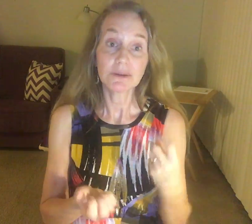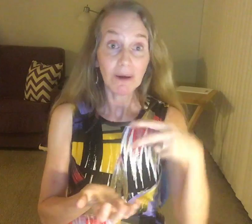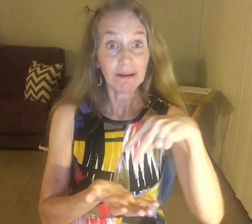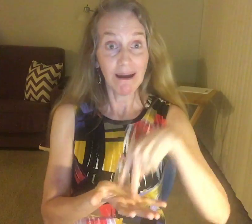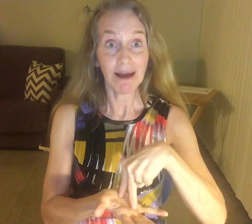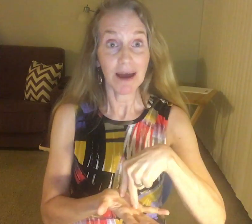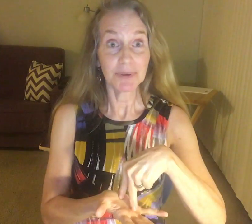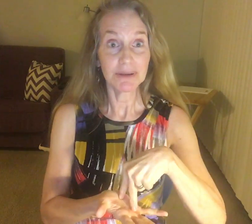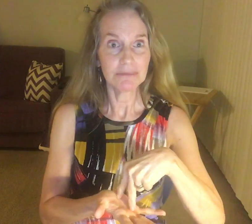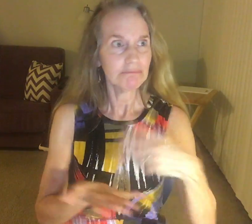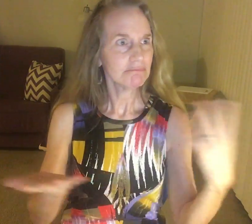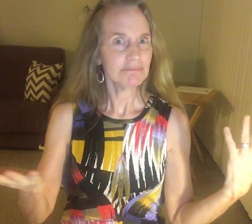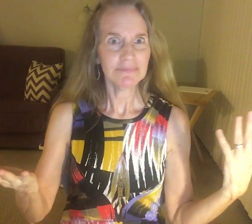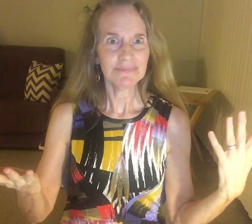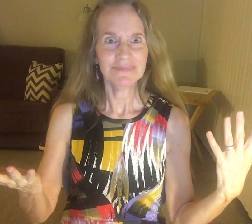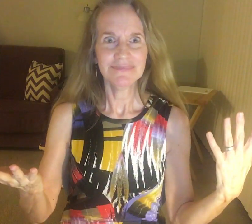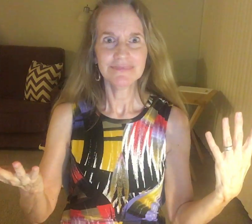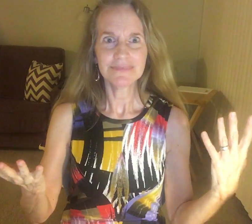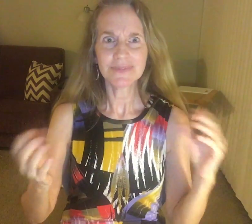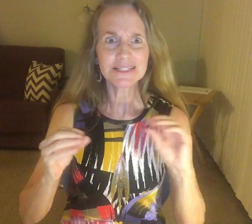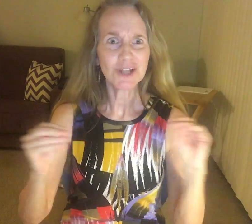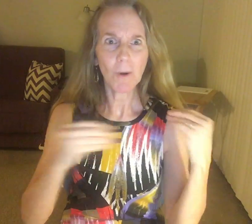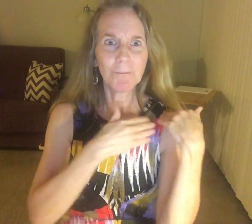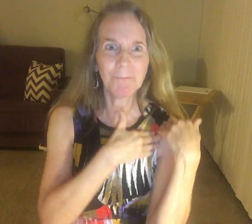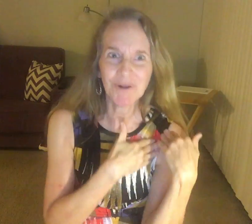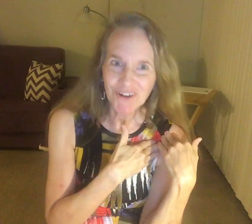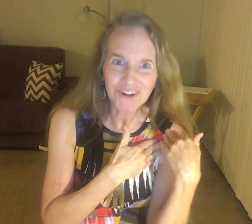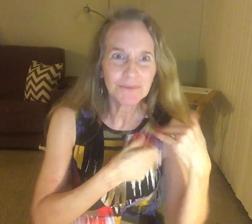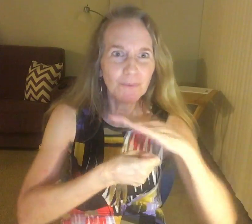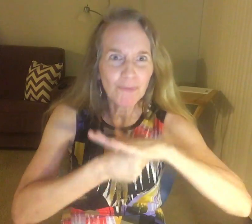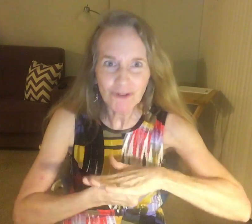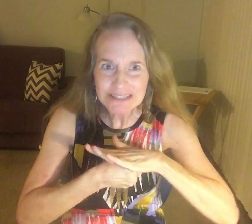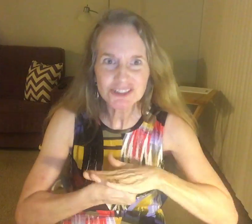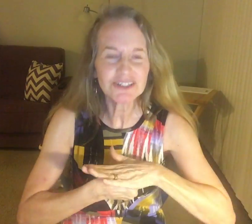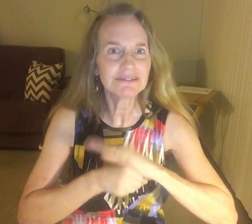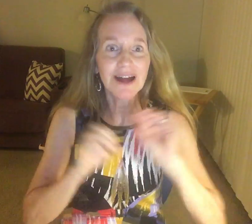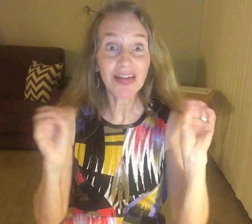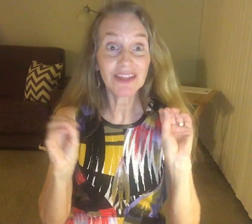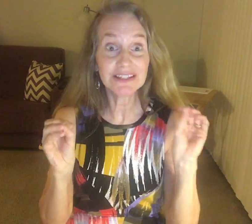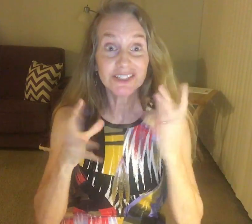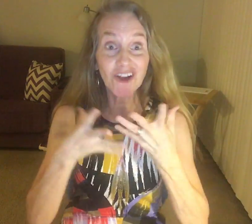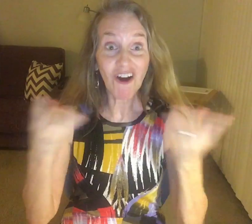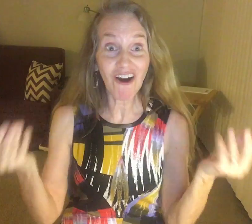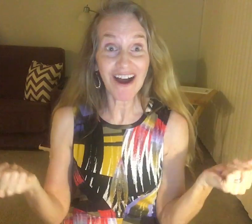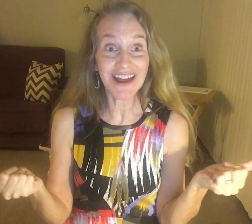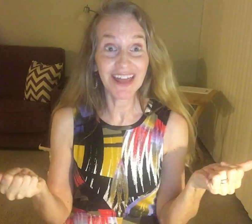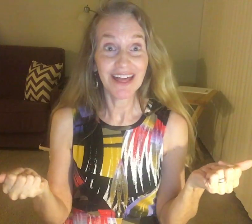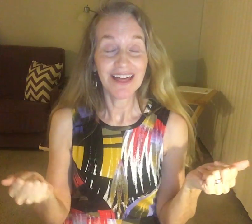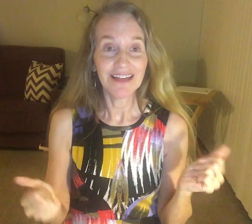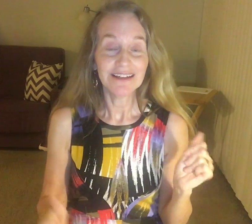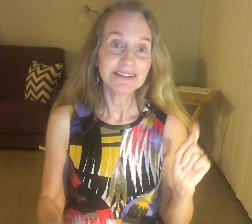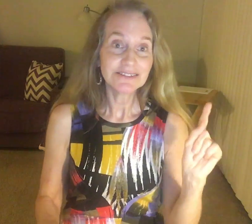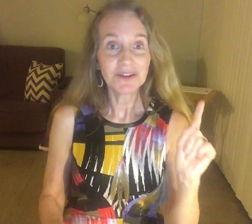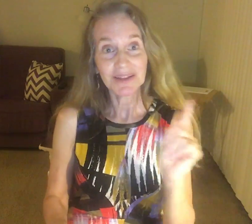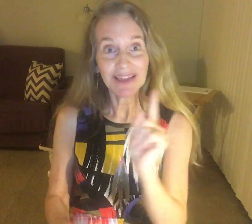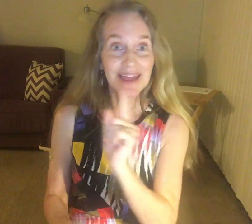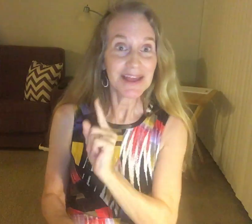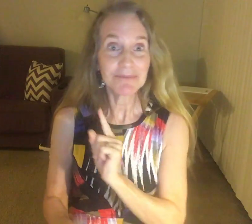so I got up, there's no bother, flushes, nothing, gone, and I came,